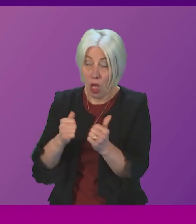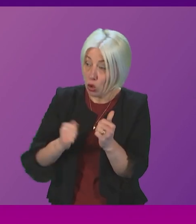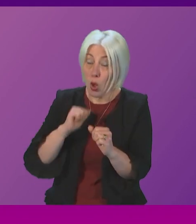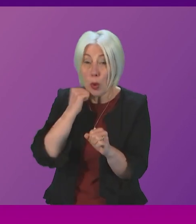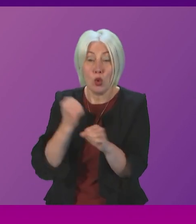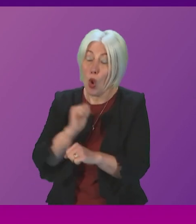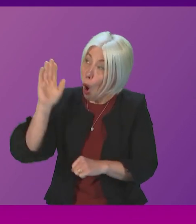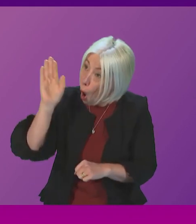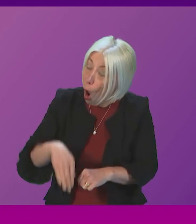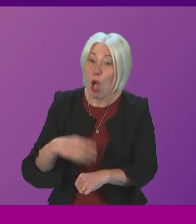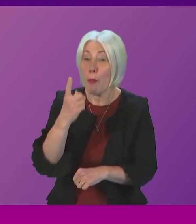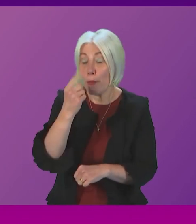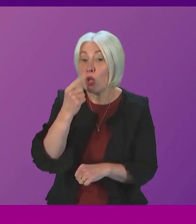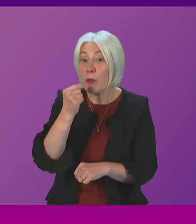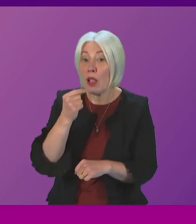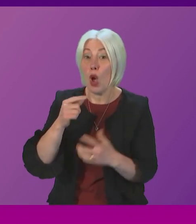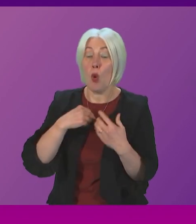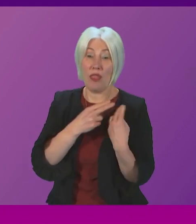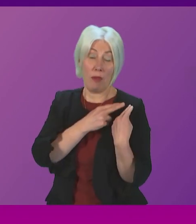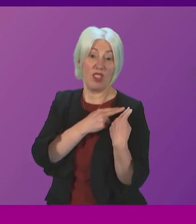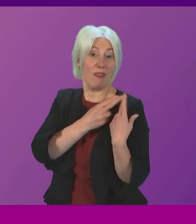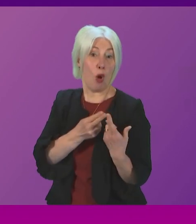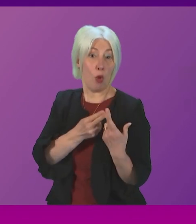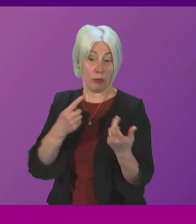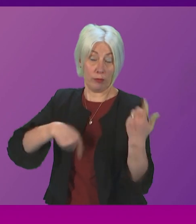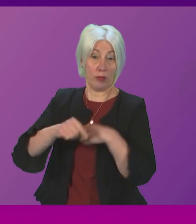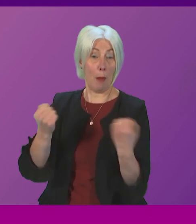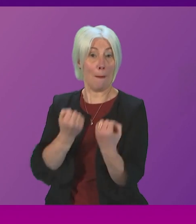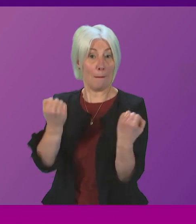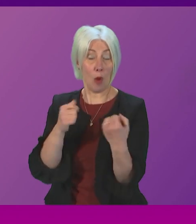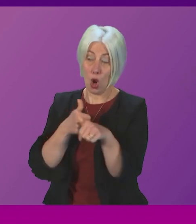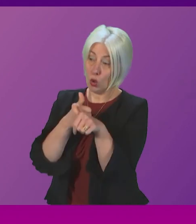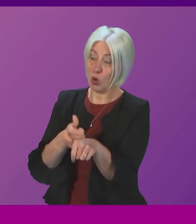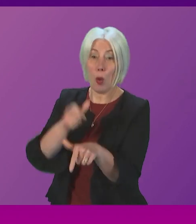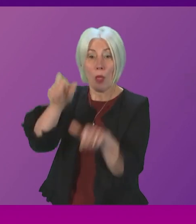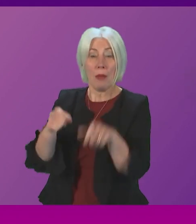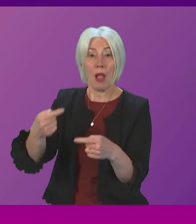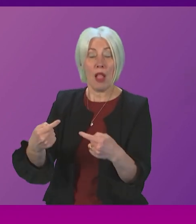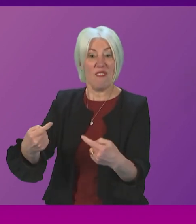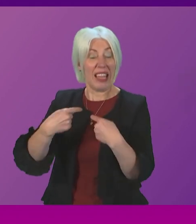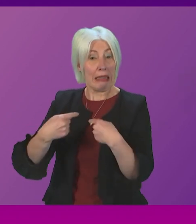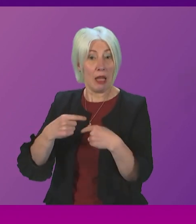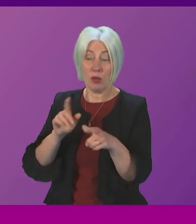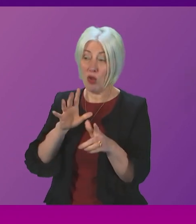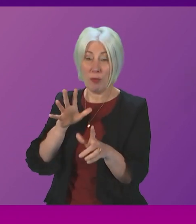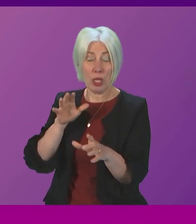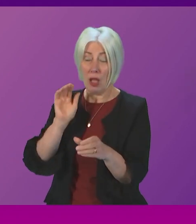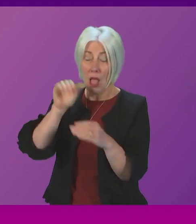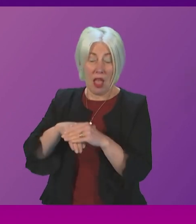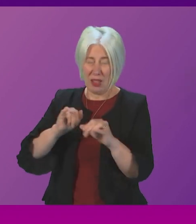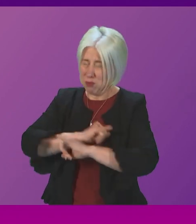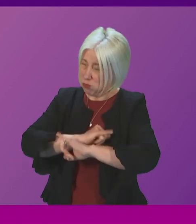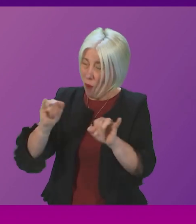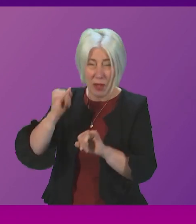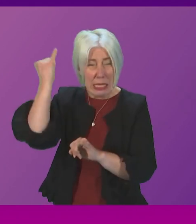all it can within its devolved competencies to support victims caught up in this awful nightmare?